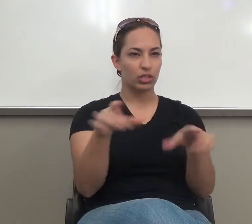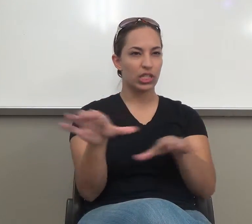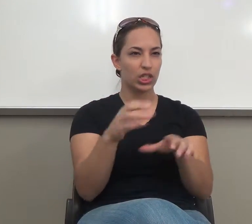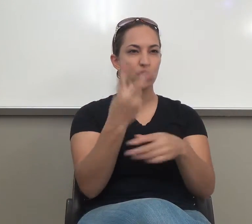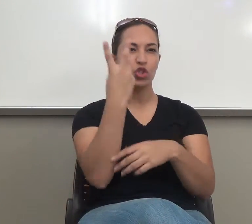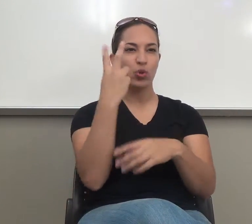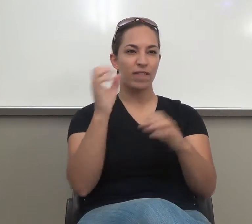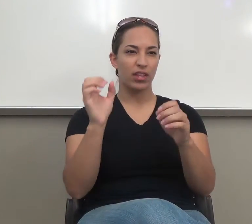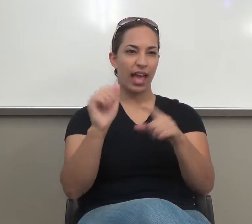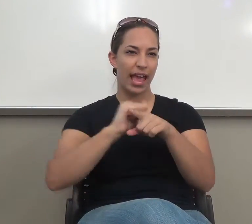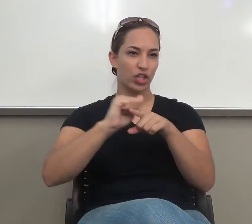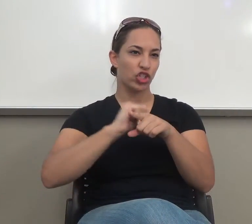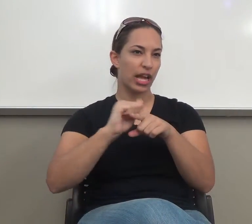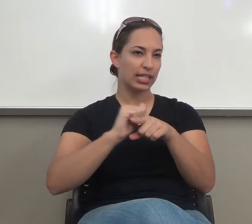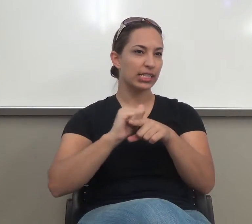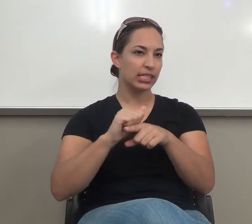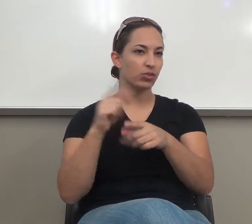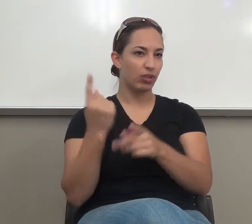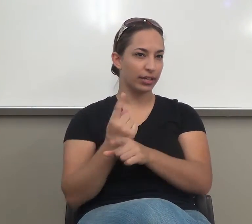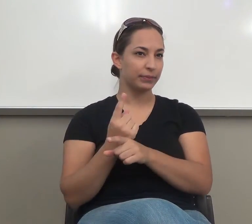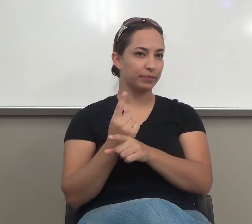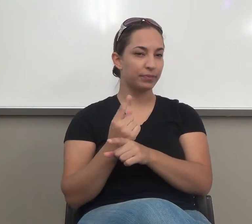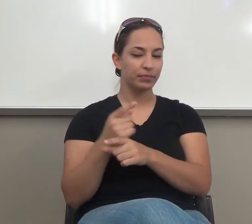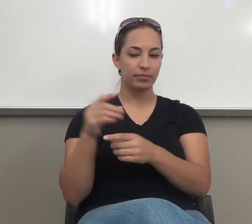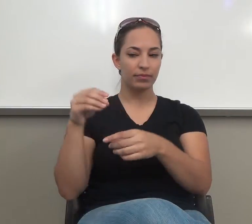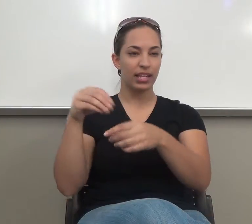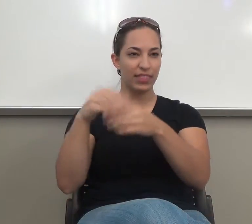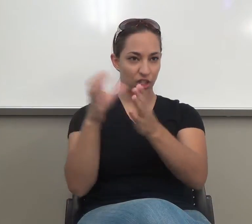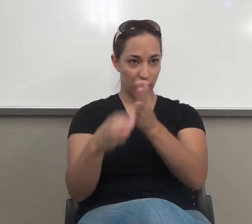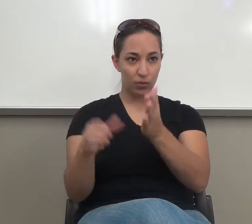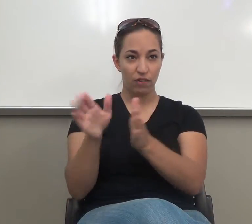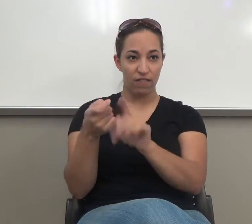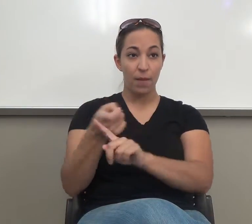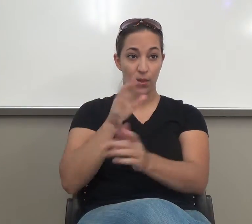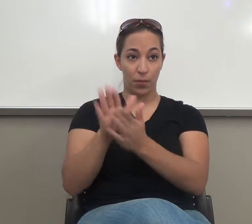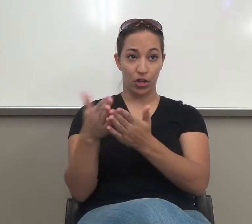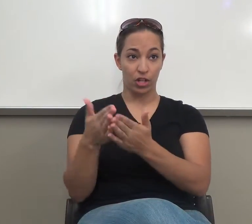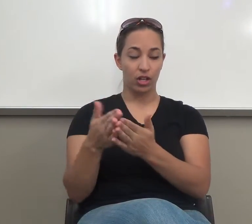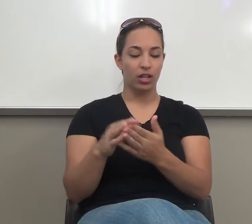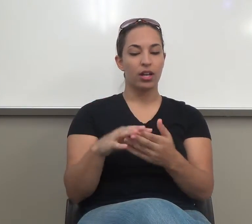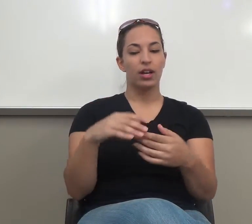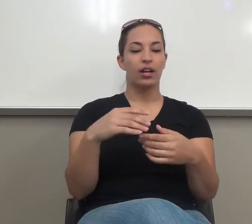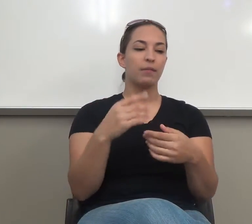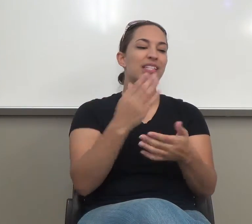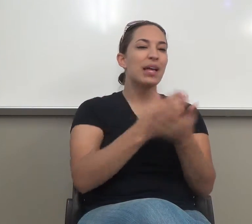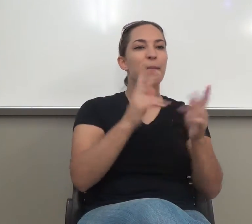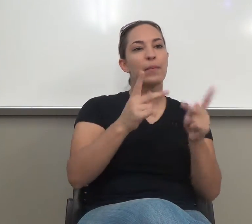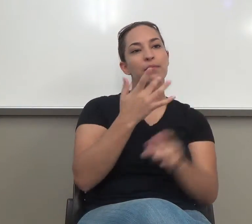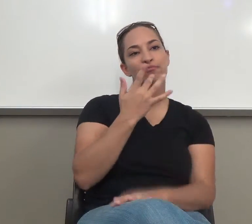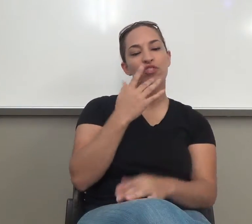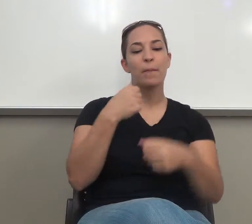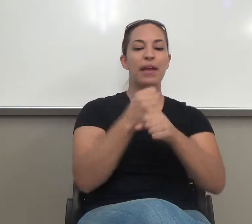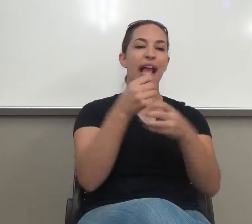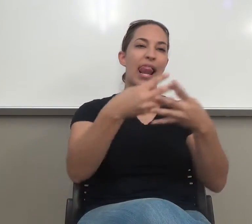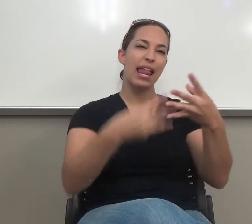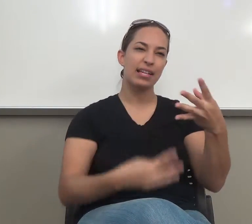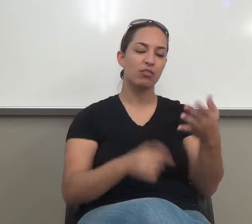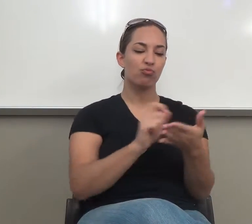Okay? So that introduced some other kinds of pre-writing. Making a list works for some people. The pre-writing works for some